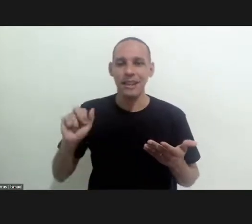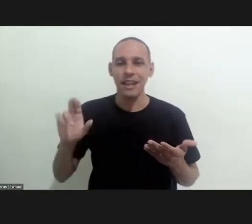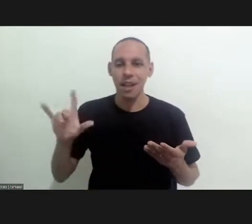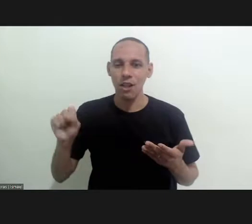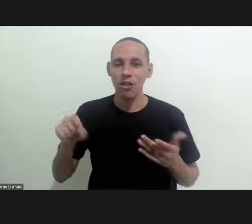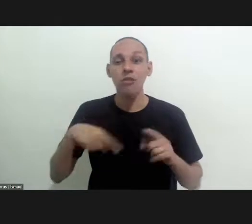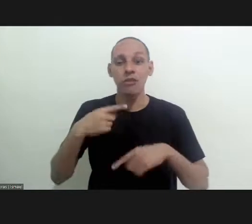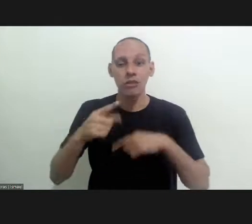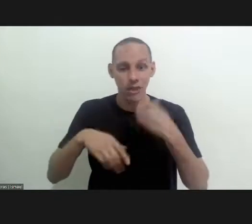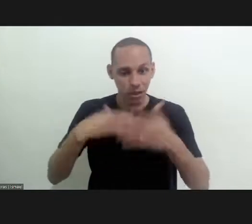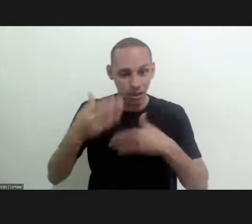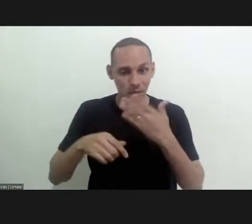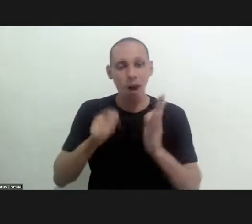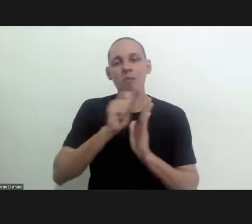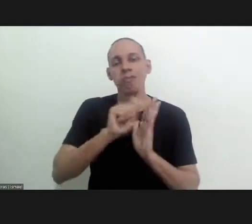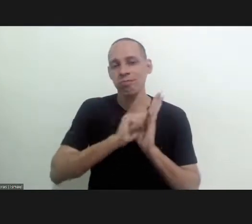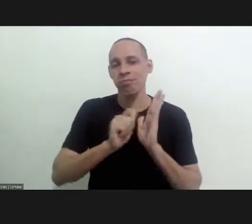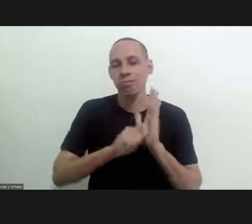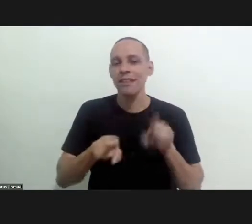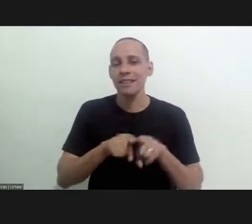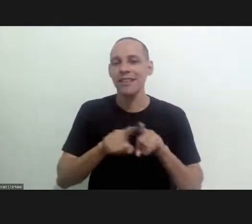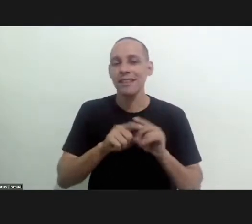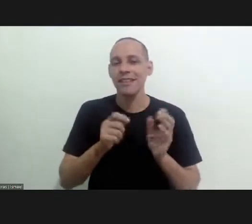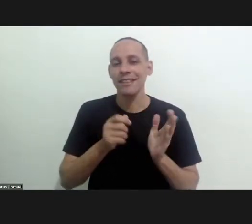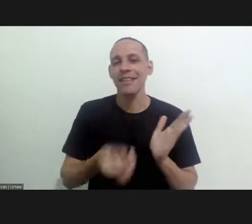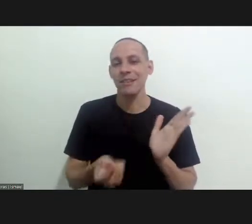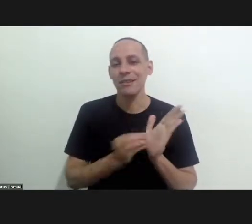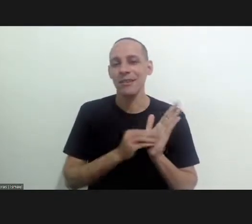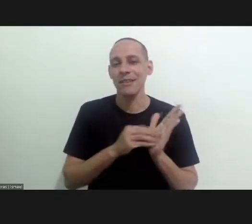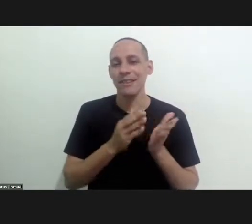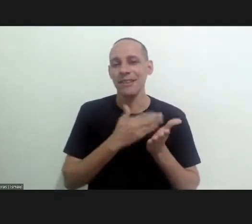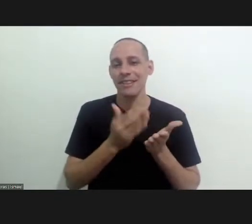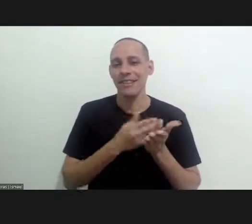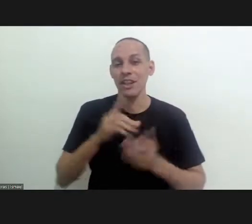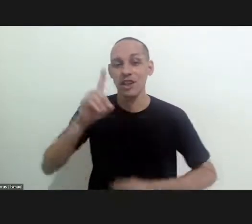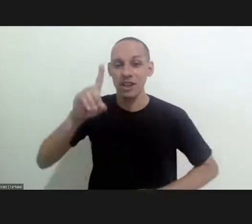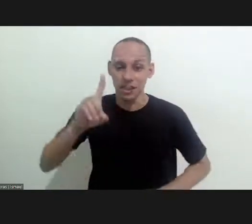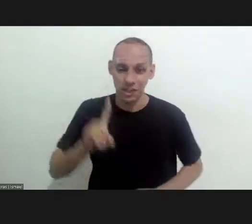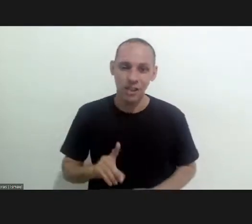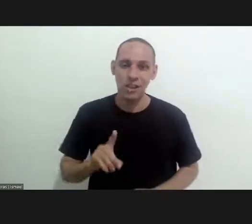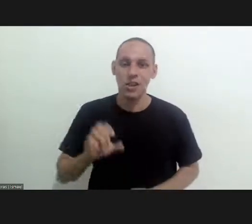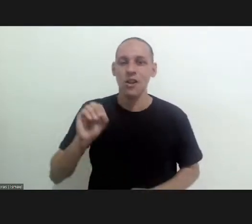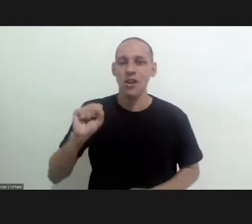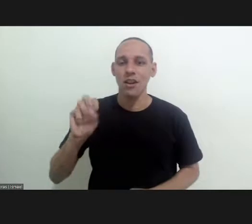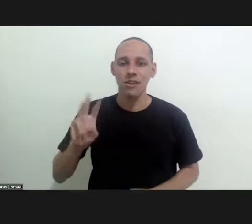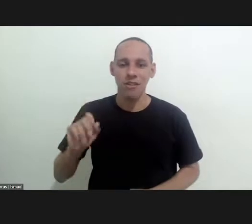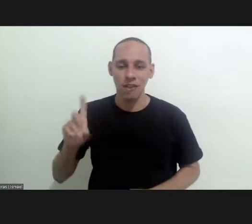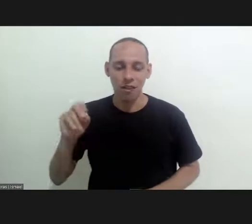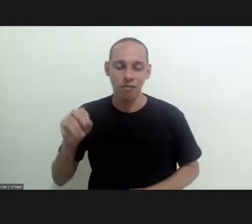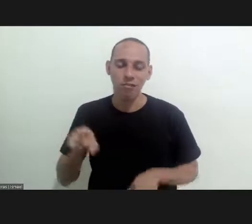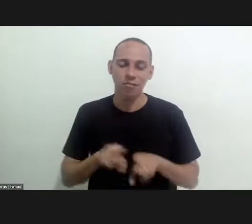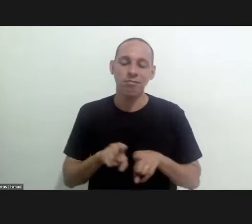then carlos chagas himself which published this he was a director of osvaldo cruz institute